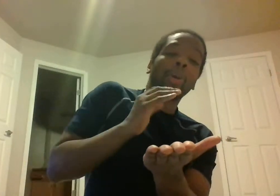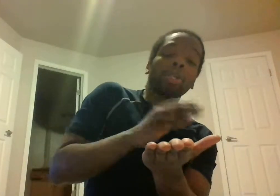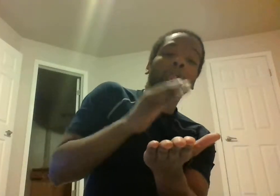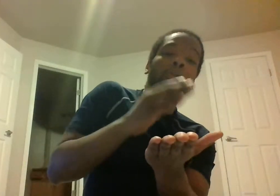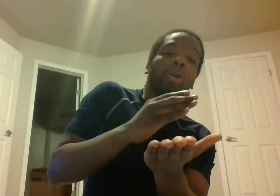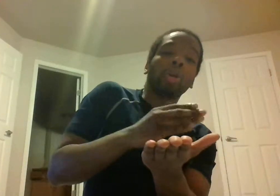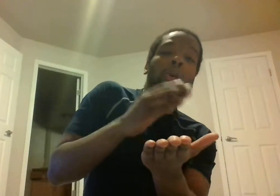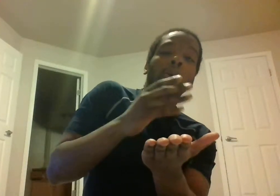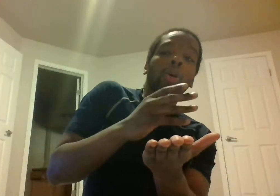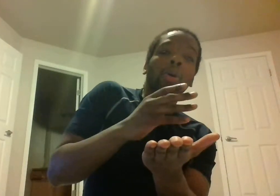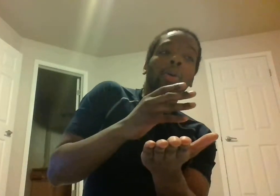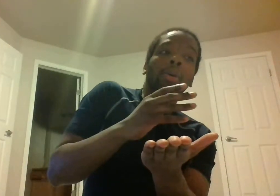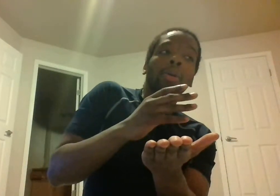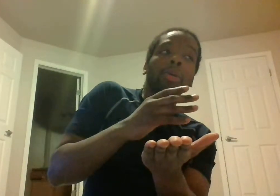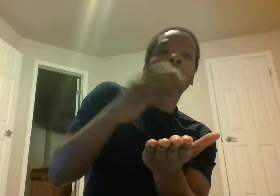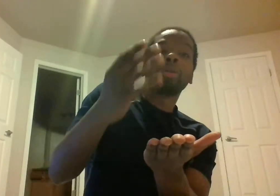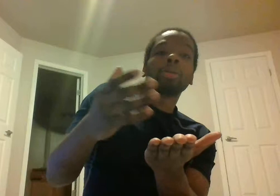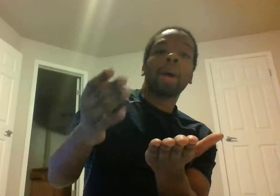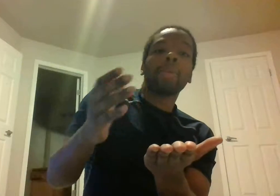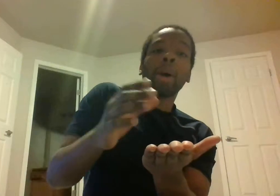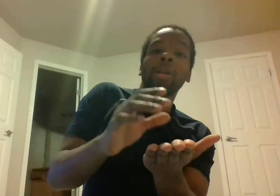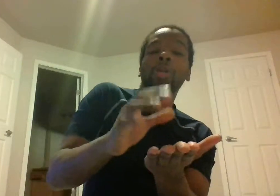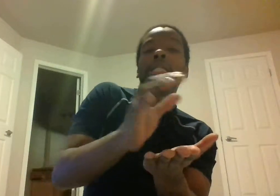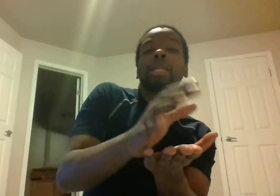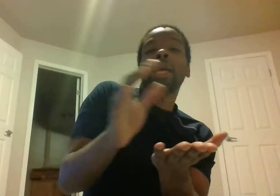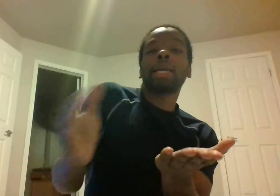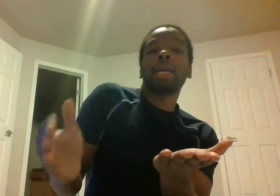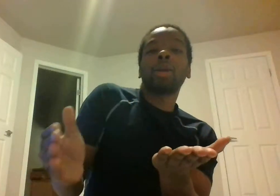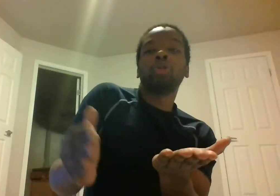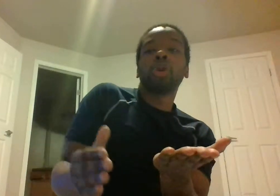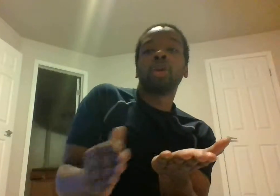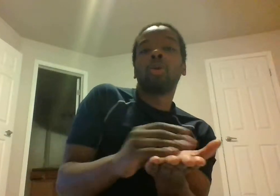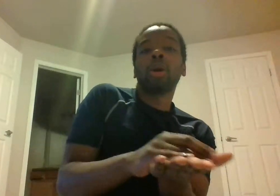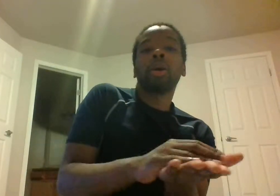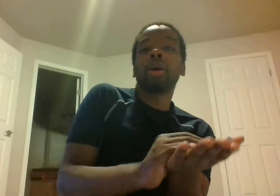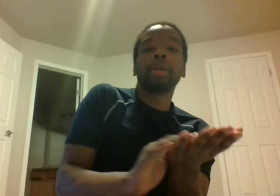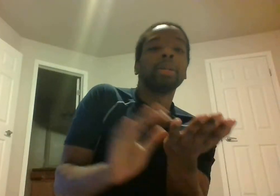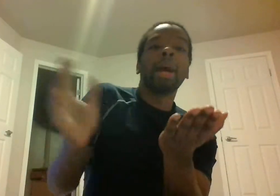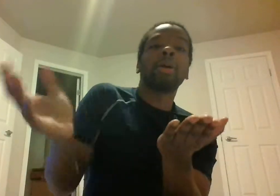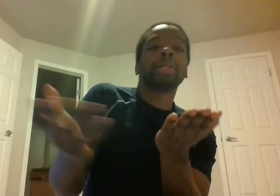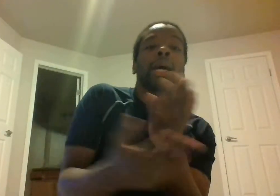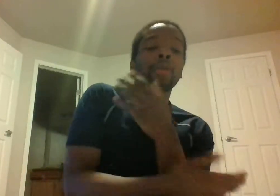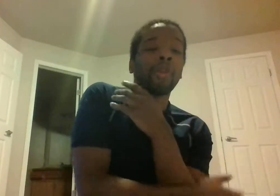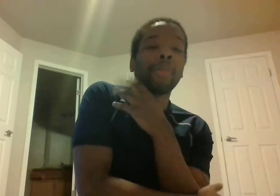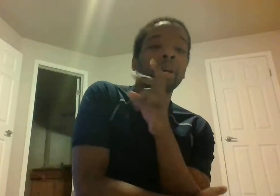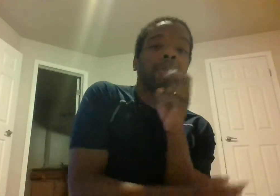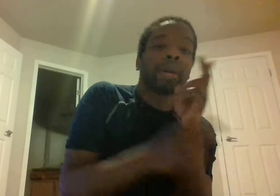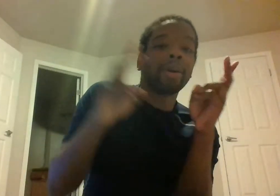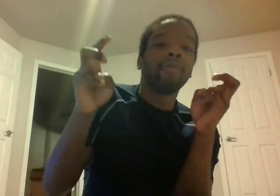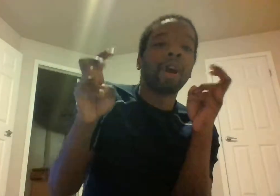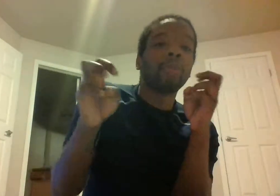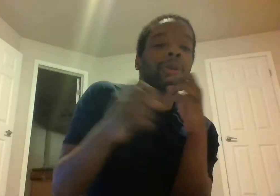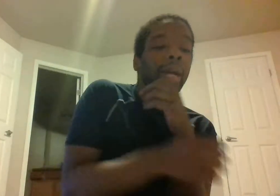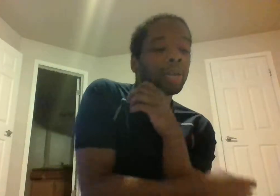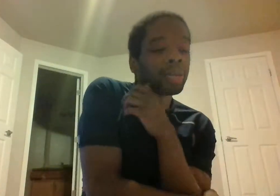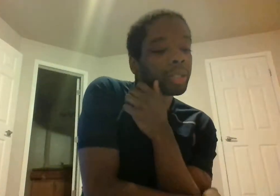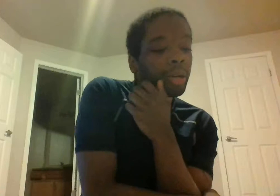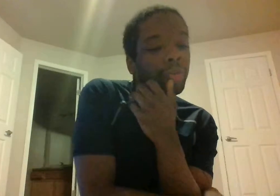supposed to do some type of money where it does not get leaking or drinking water or outside an environment a big environmental health and stuff